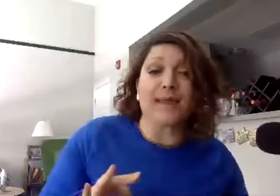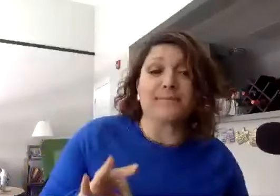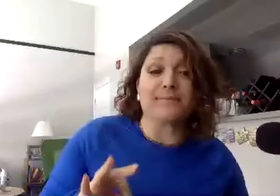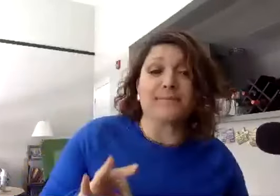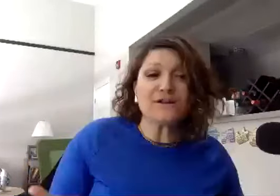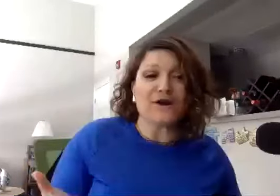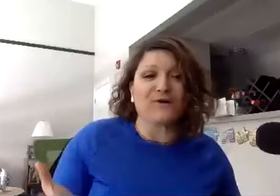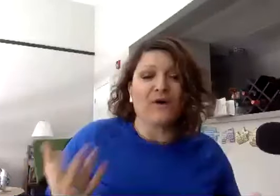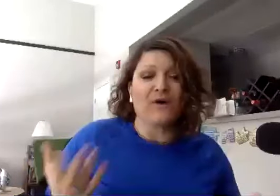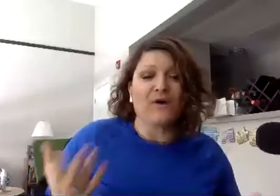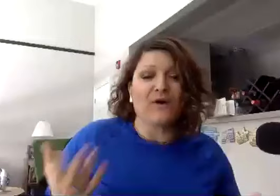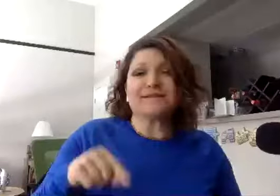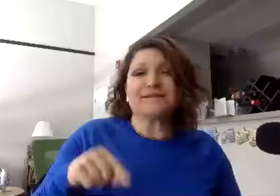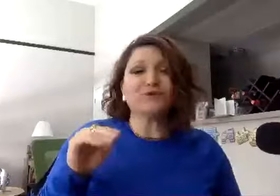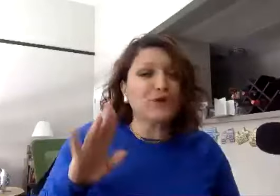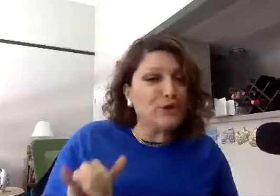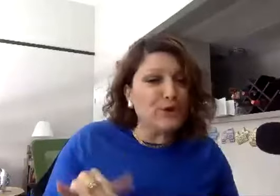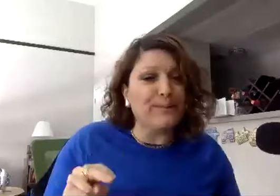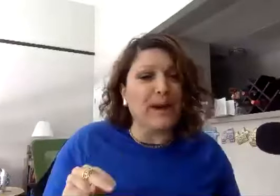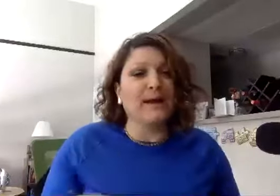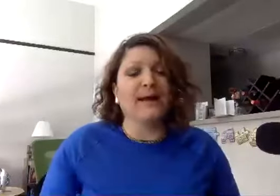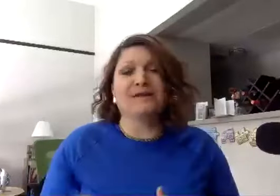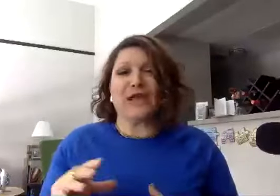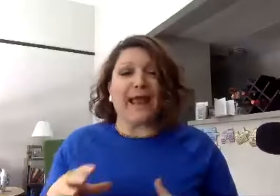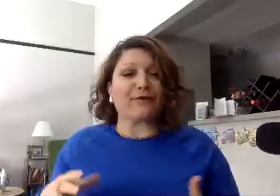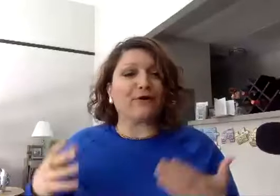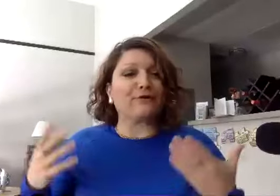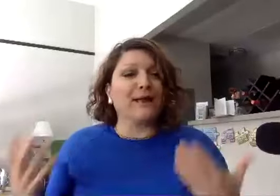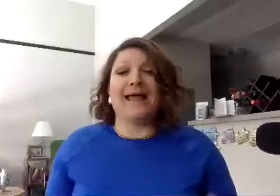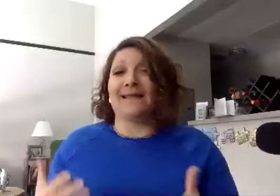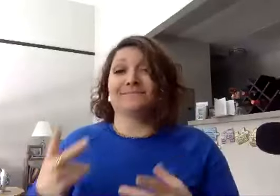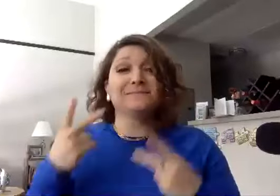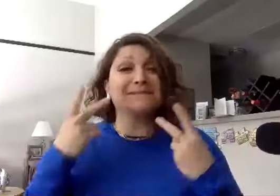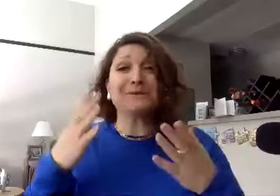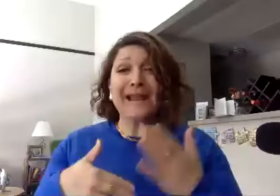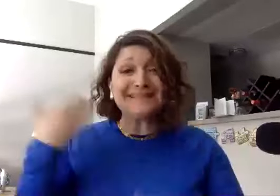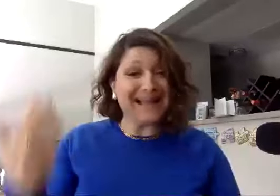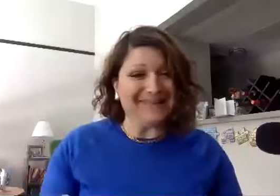also on this YouTube channel and you next time.